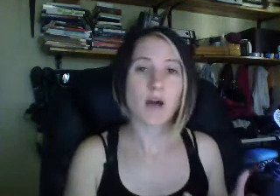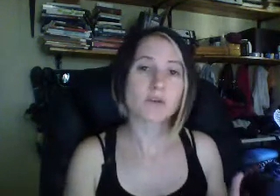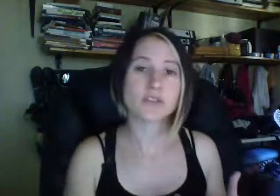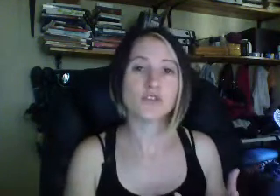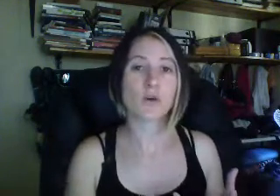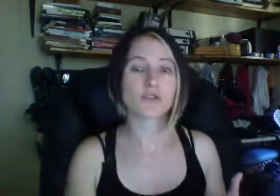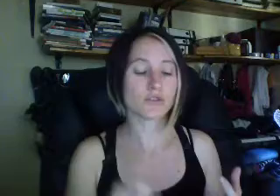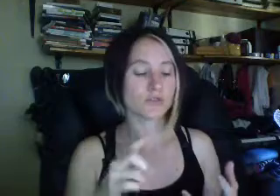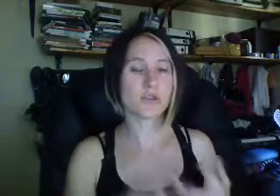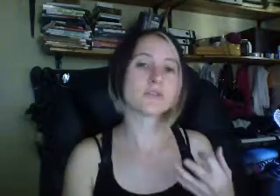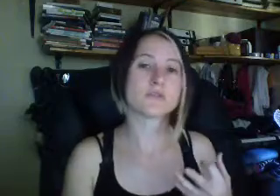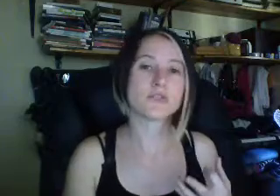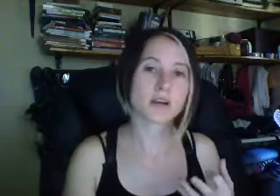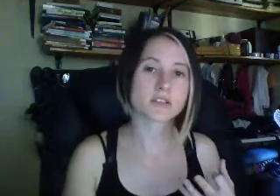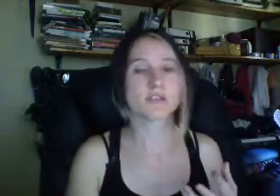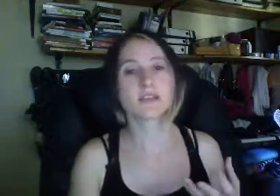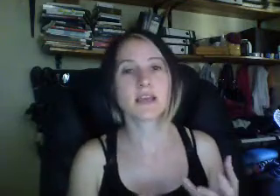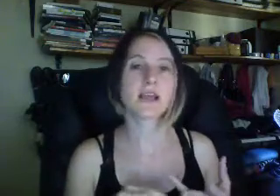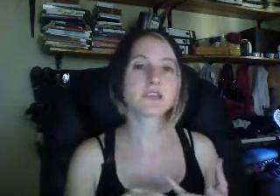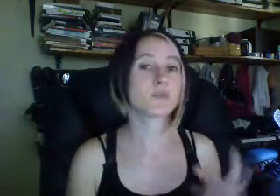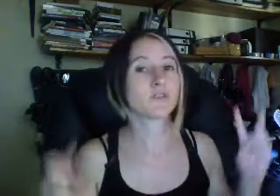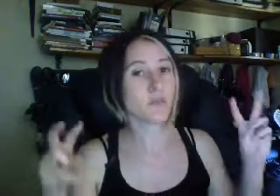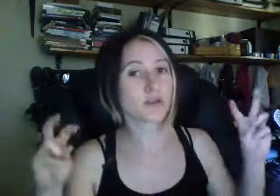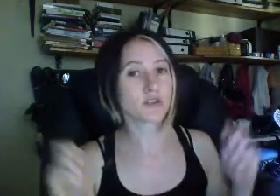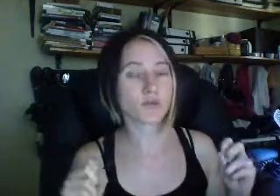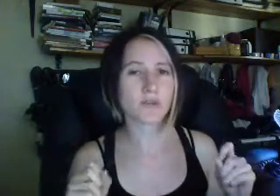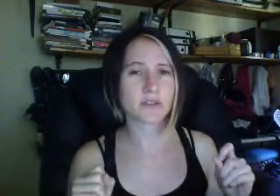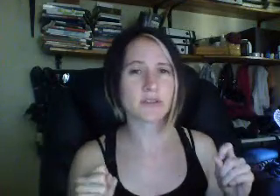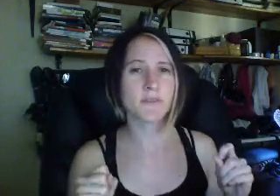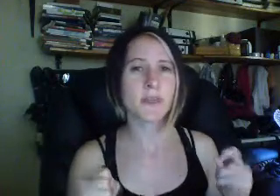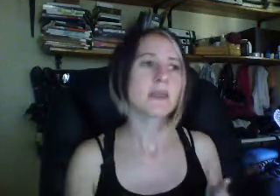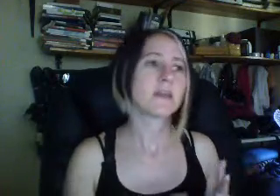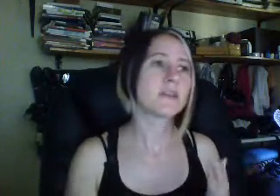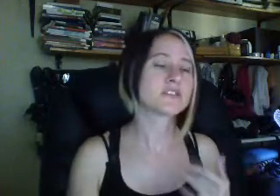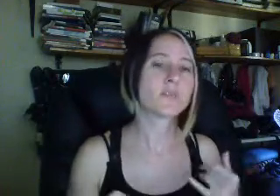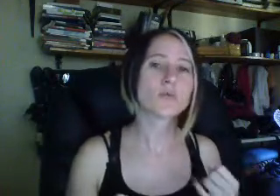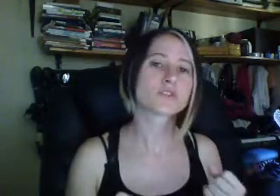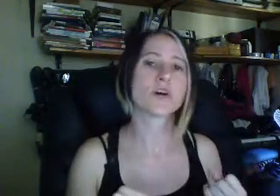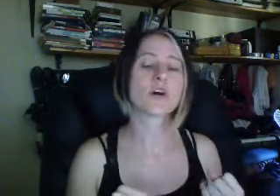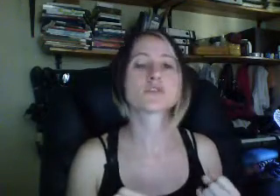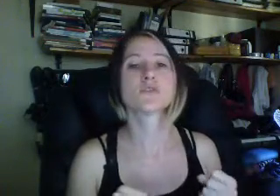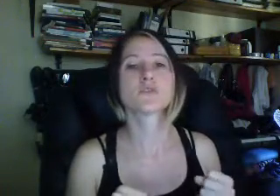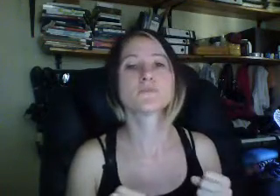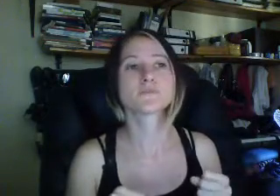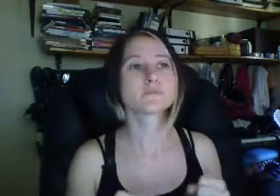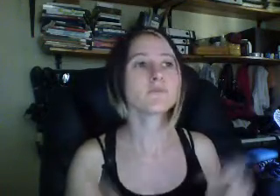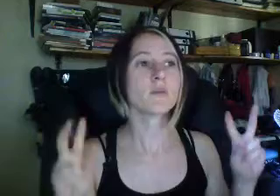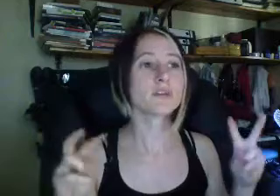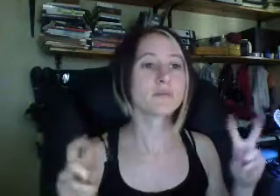the hours that you want to, there's drugs, so there's that aspect of apparent enjoyment. Then there's the porn stars, who put